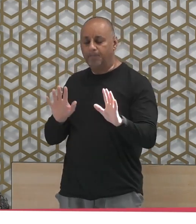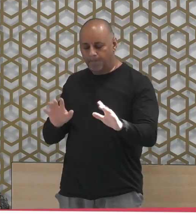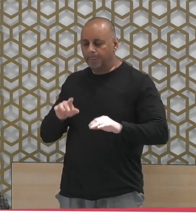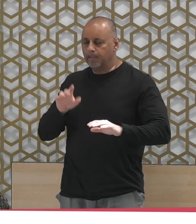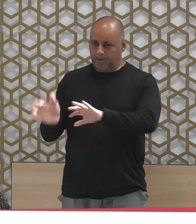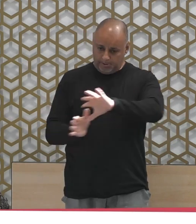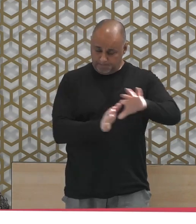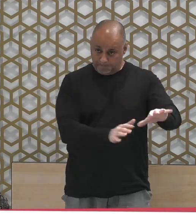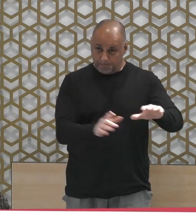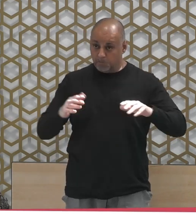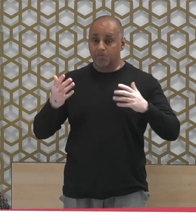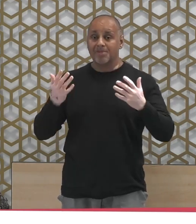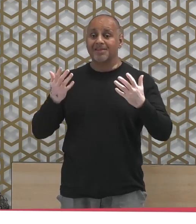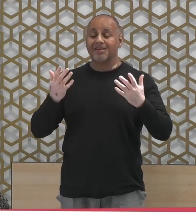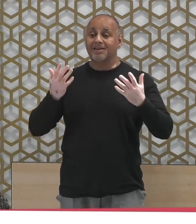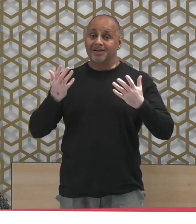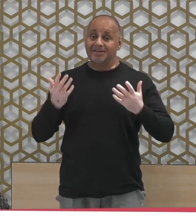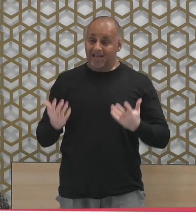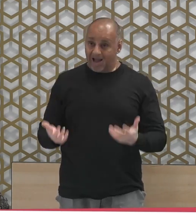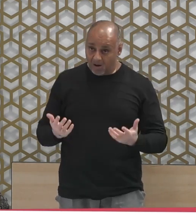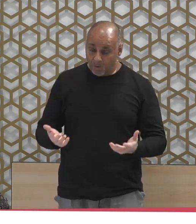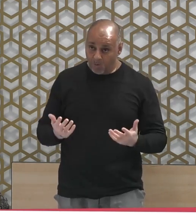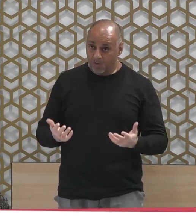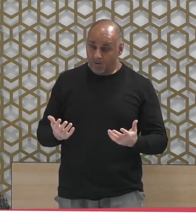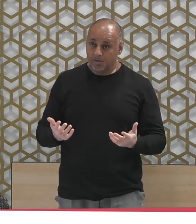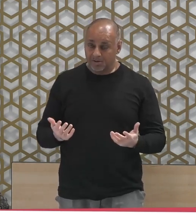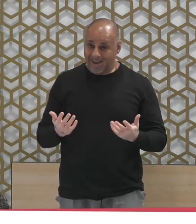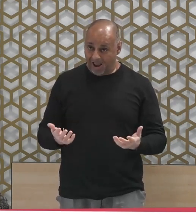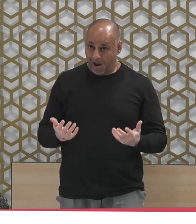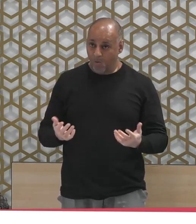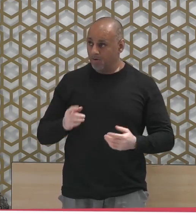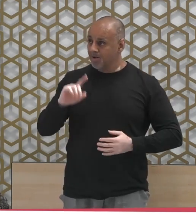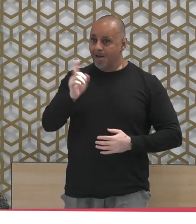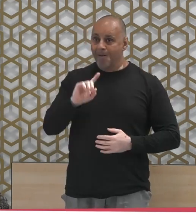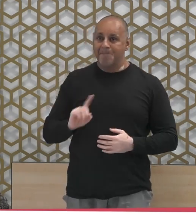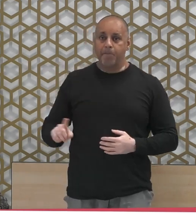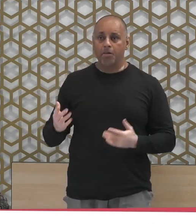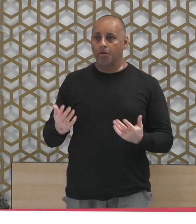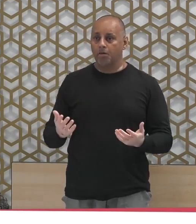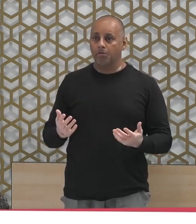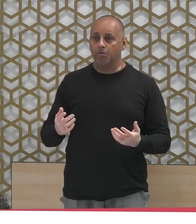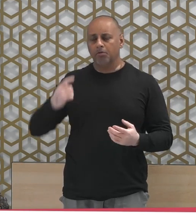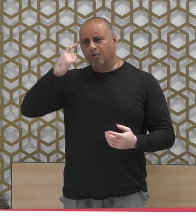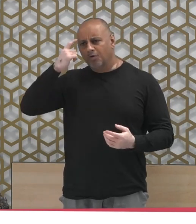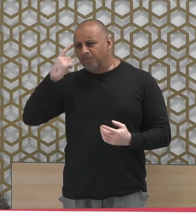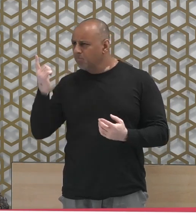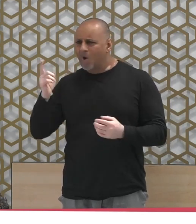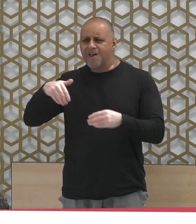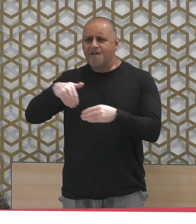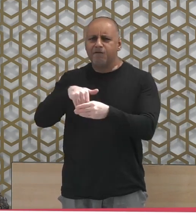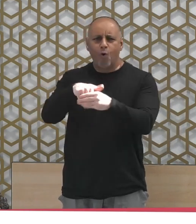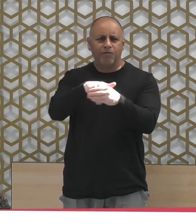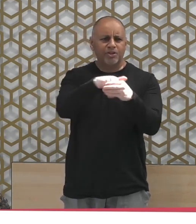people are not necessarily asking about, but that what they themselves are indulging in. Maybe not saying anything.